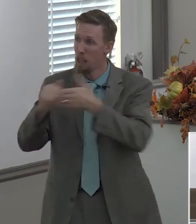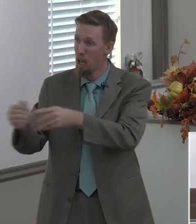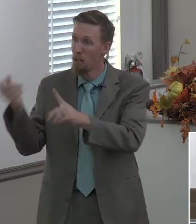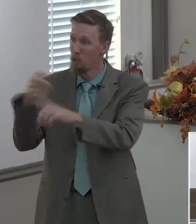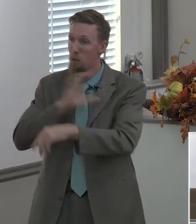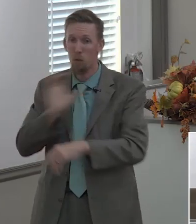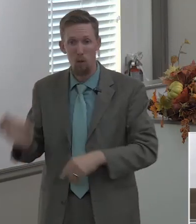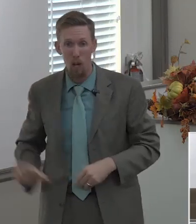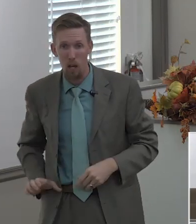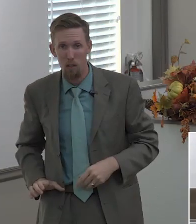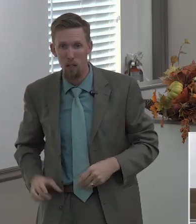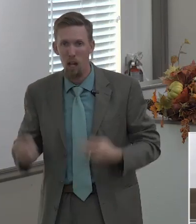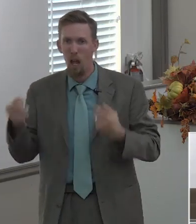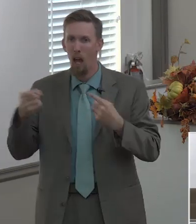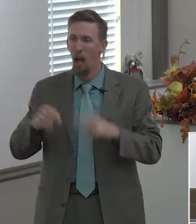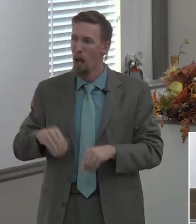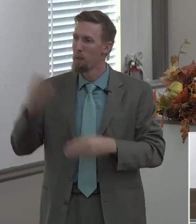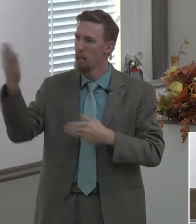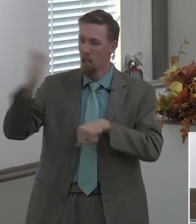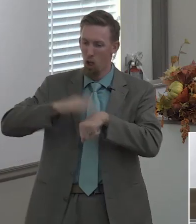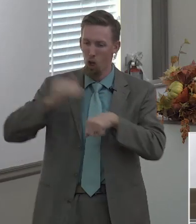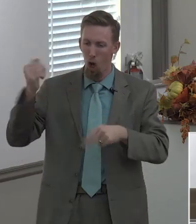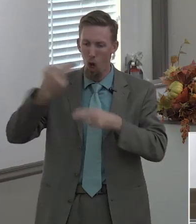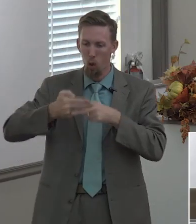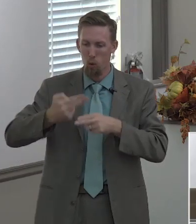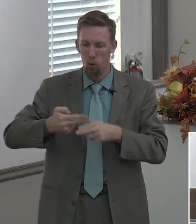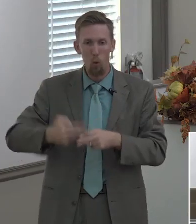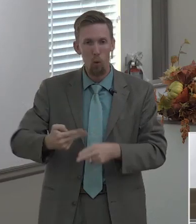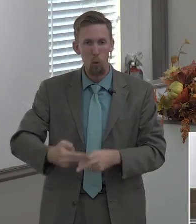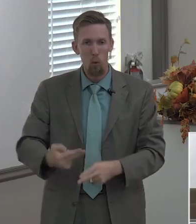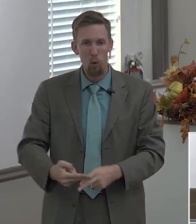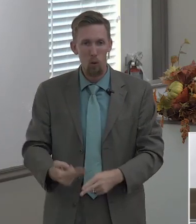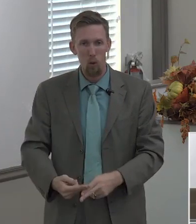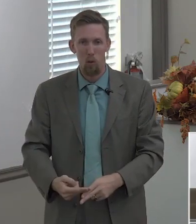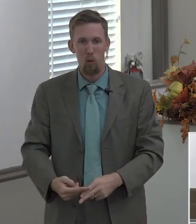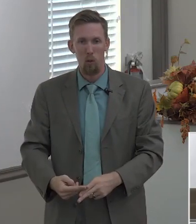well you know i when the role is called up yonder